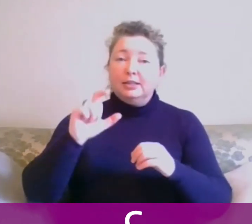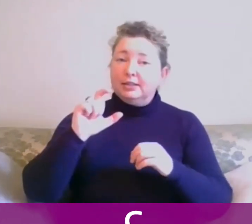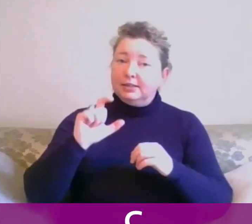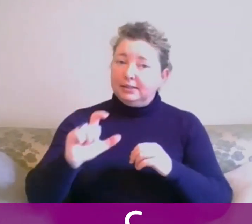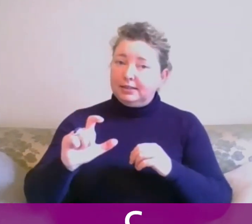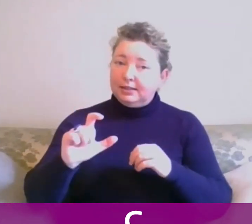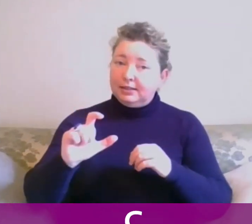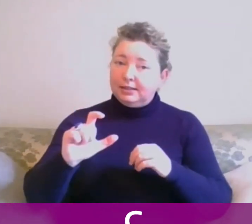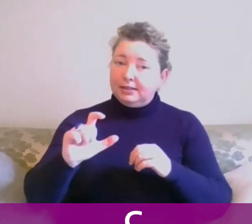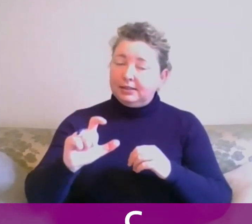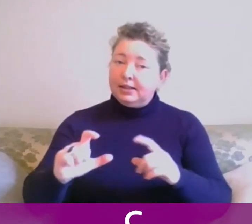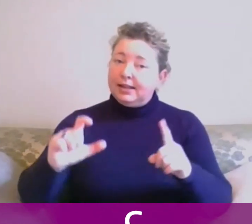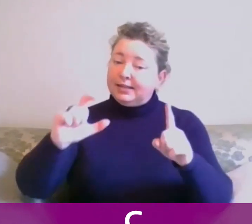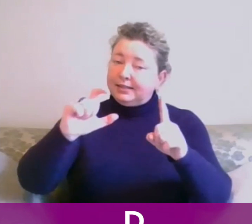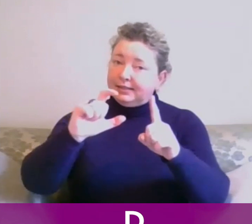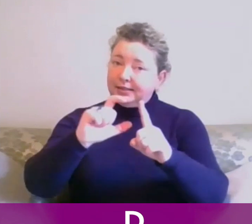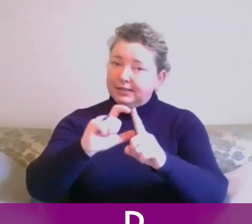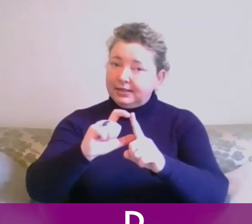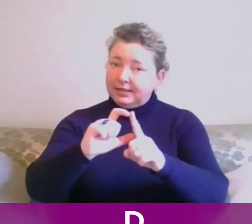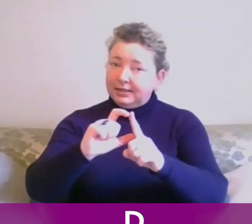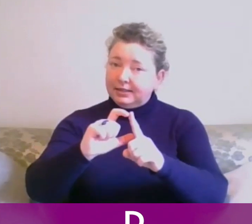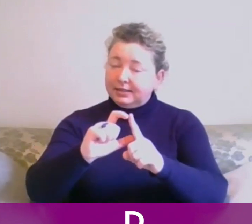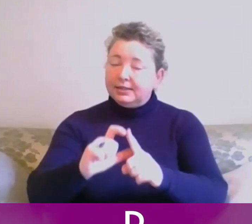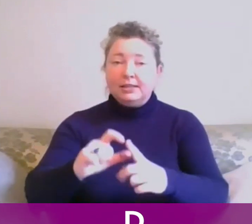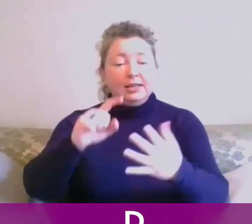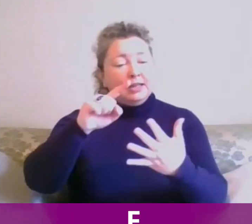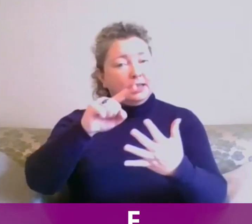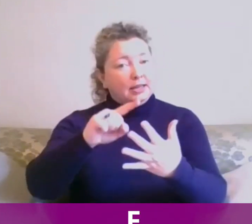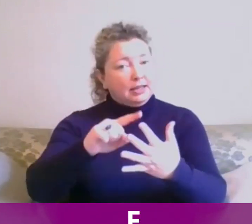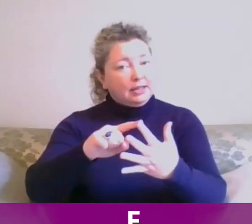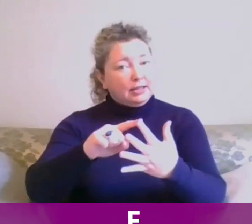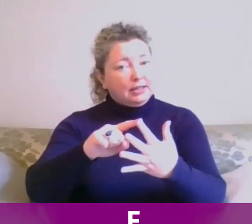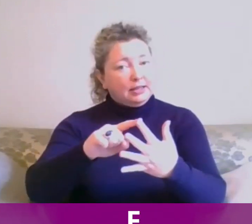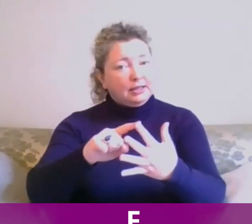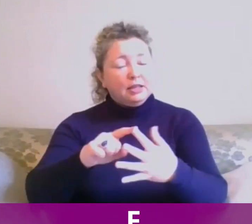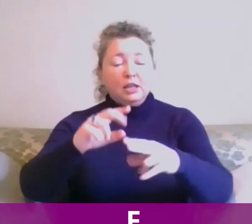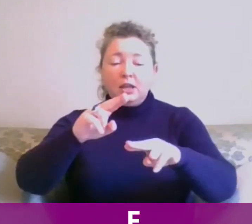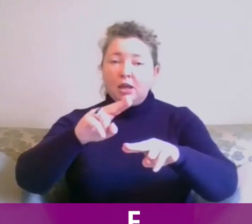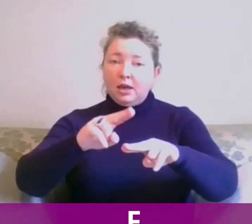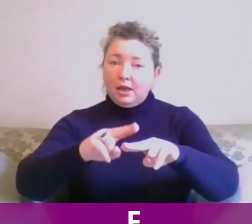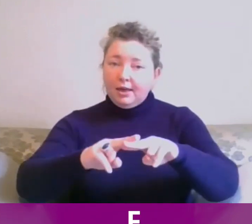C, T, E, F,